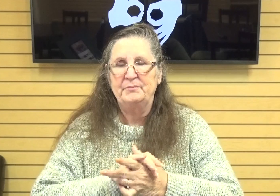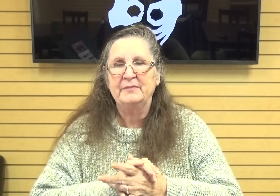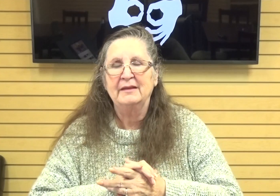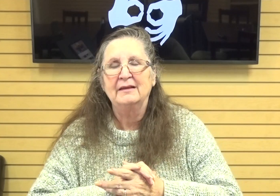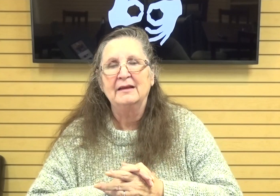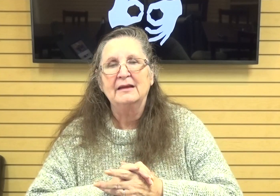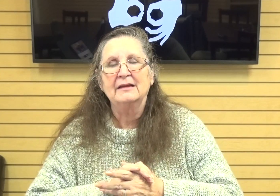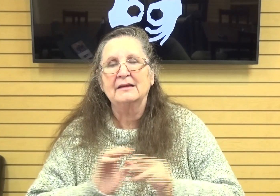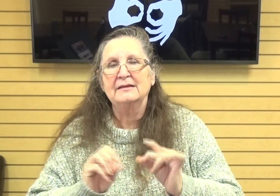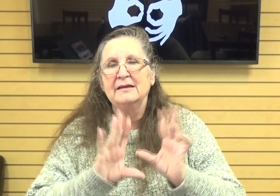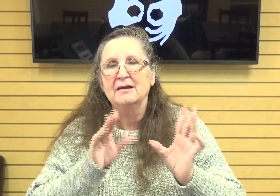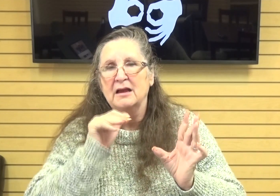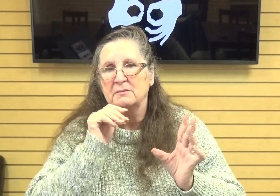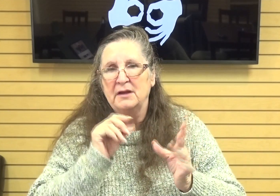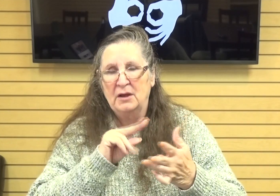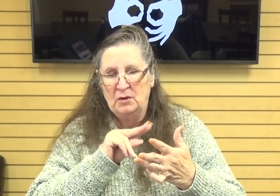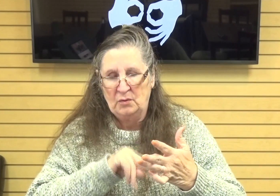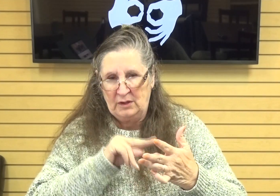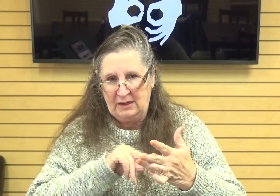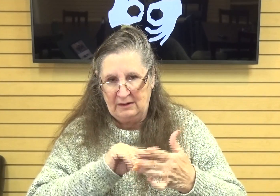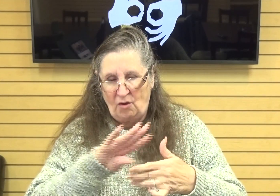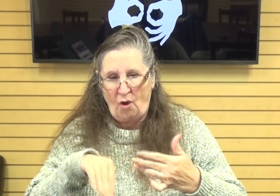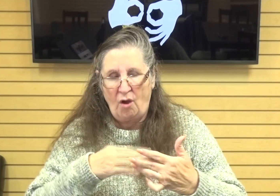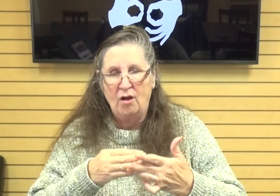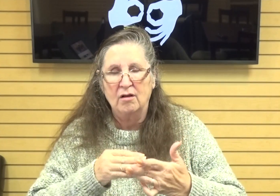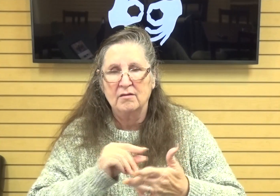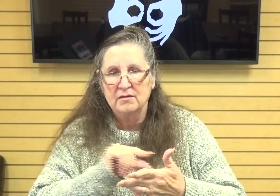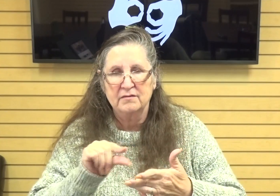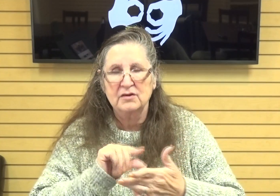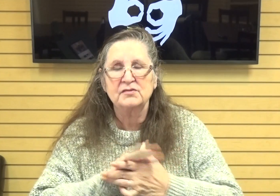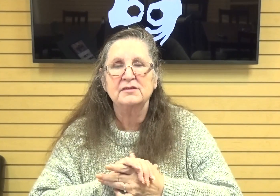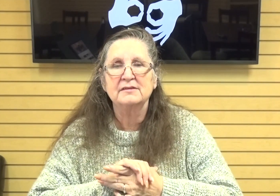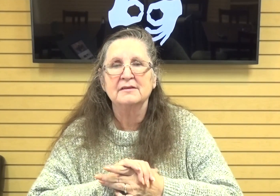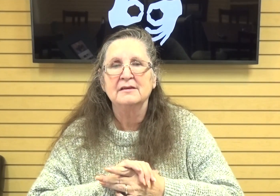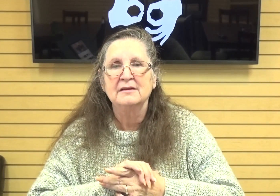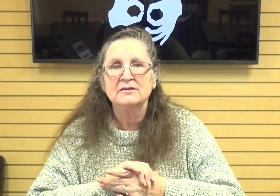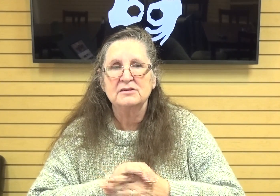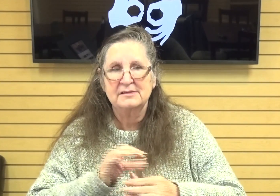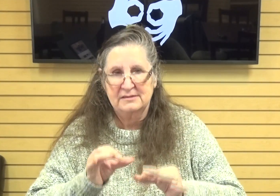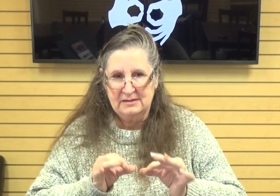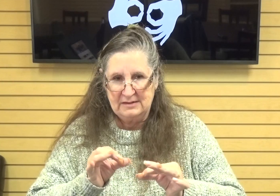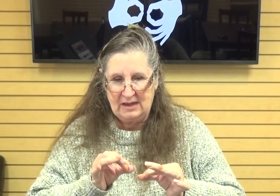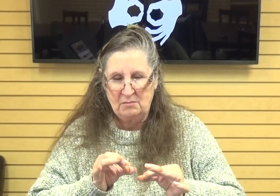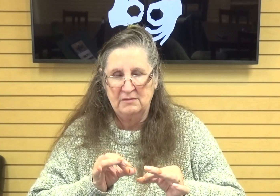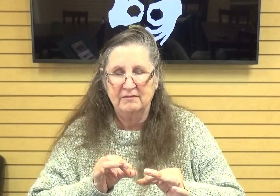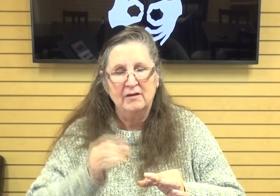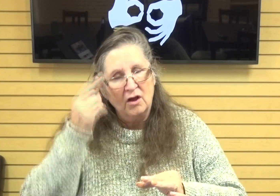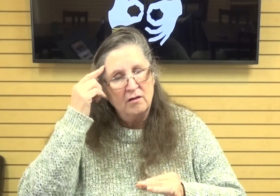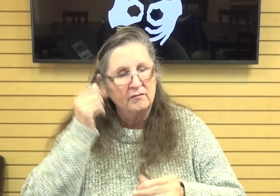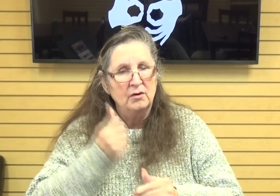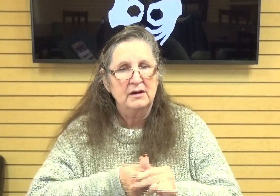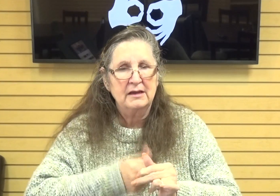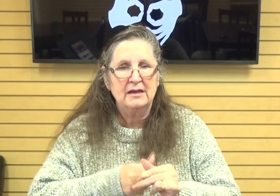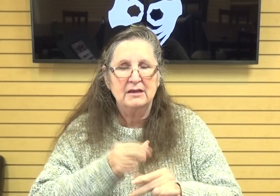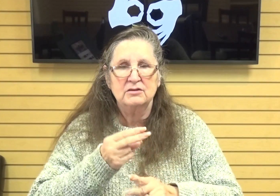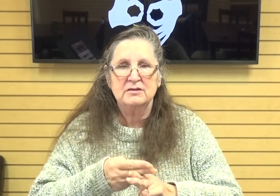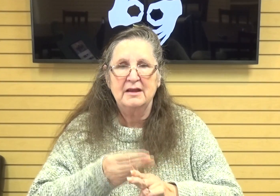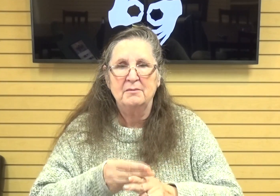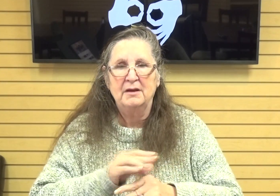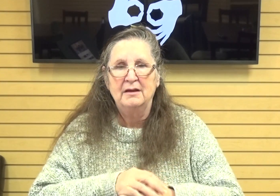i'm not reading the verses just the verses that um explain the name and then there's the side note so i just don't want to confuse